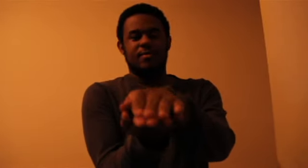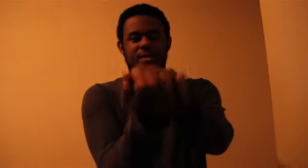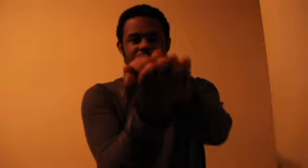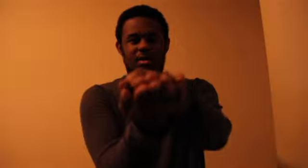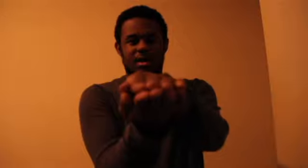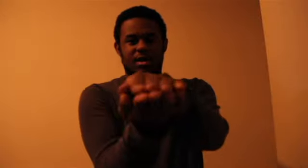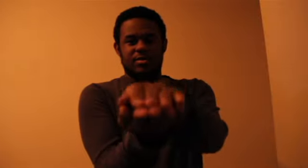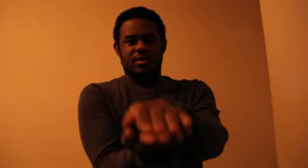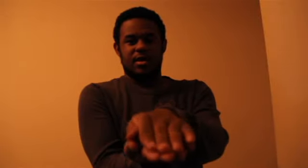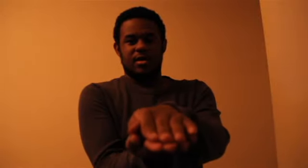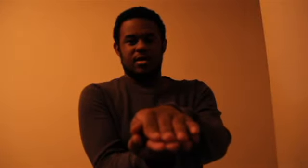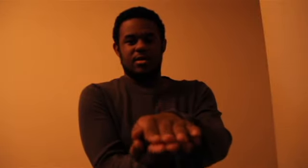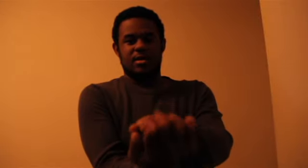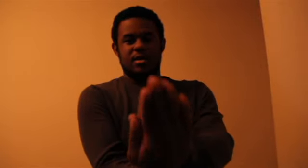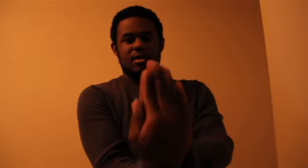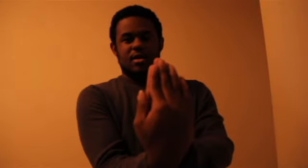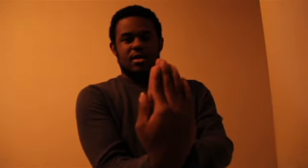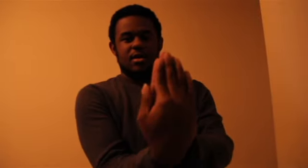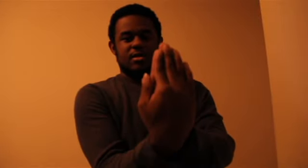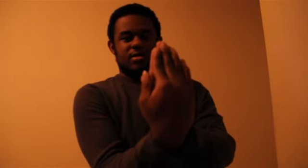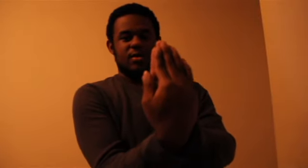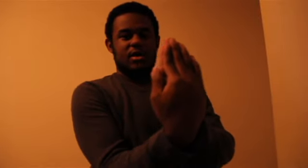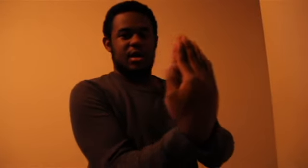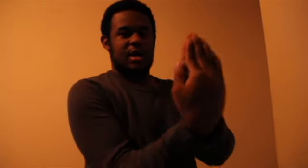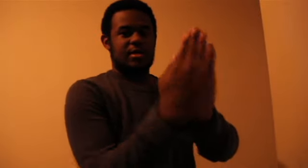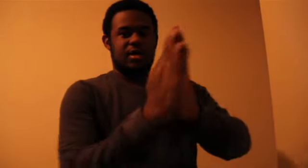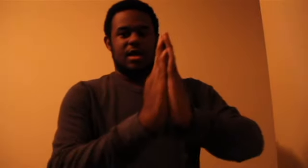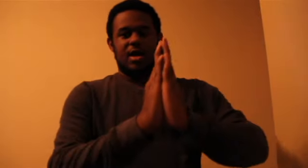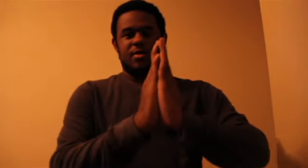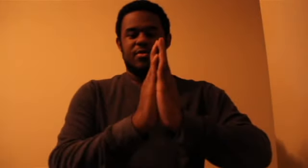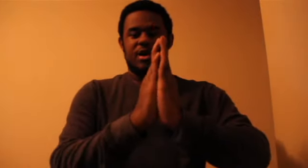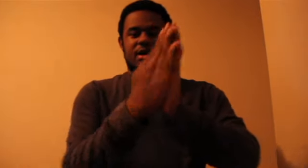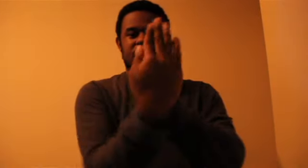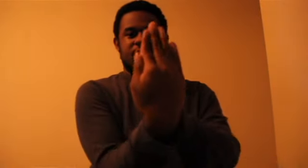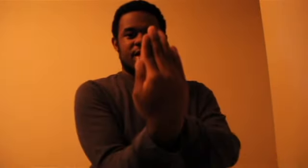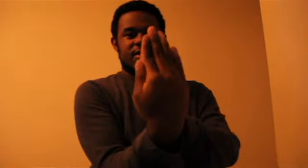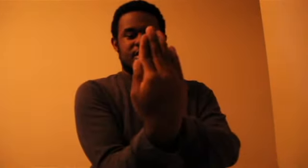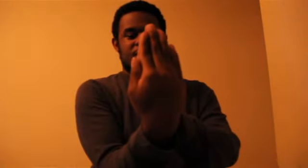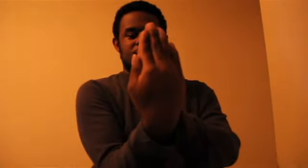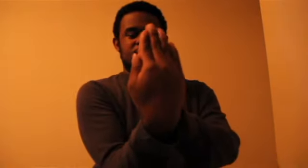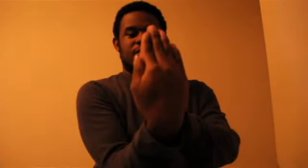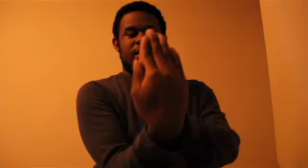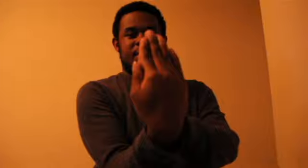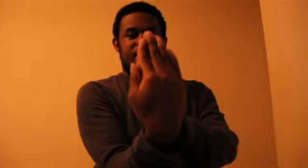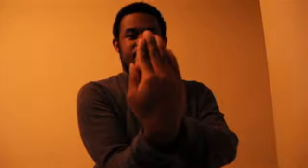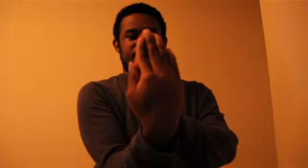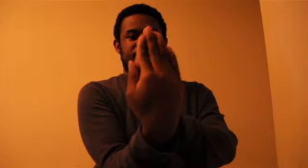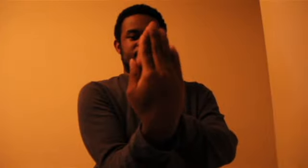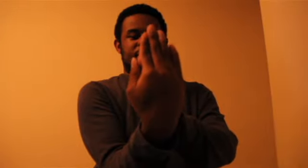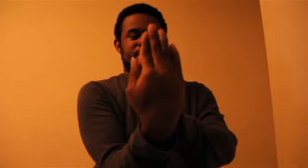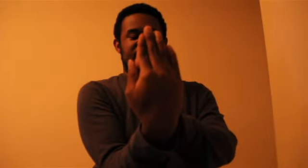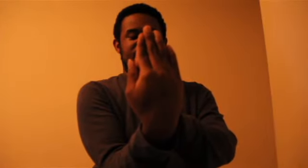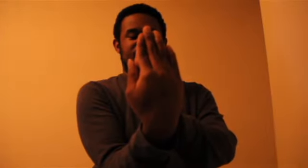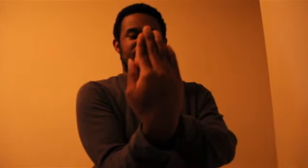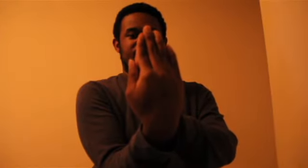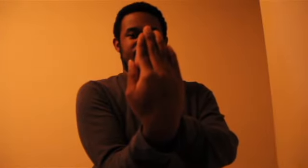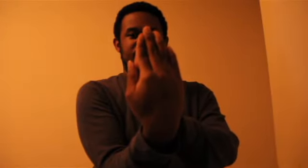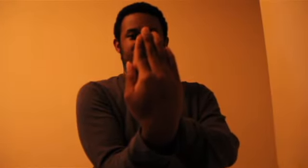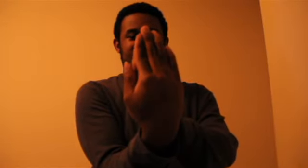so here to where your hands are now a prayer but with your right palm right back of your right hand forward and